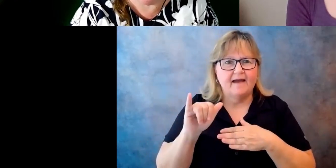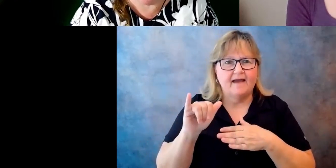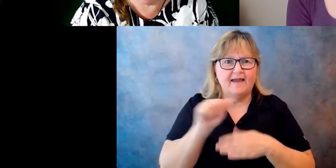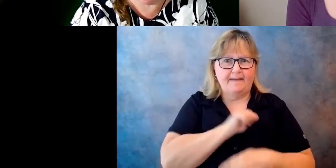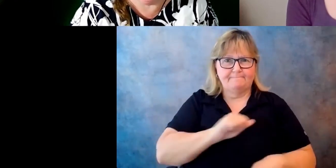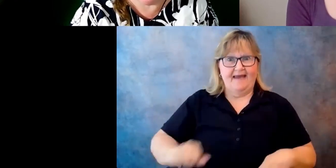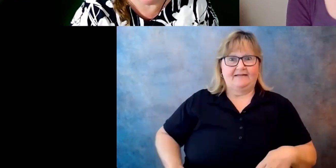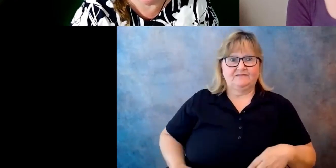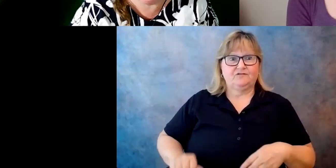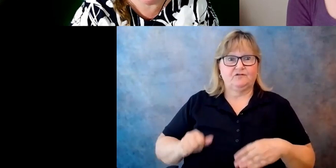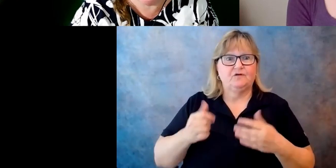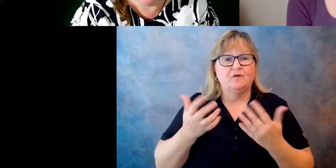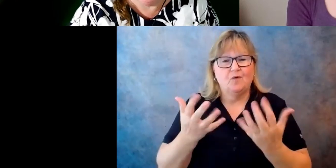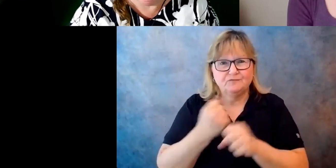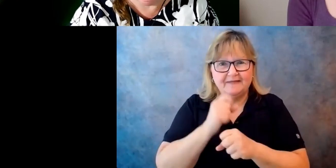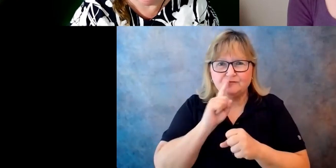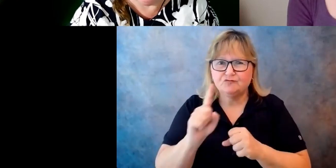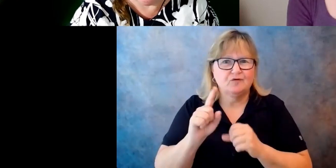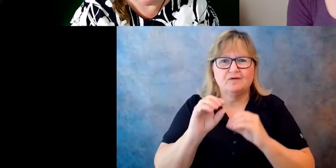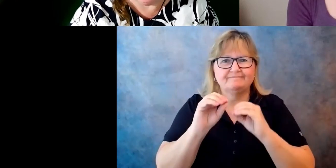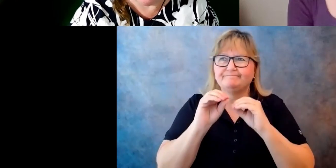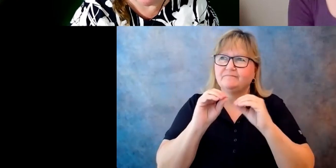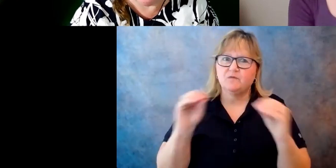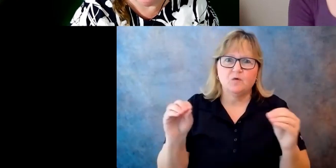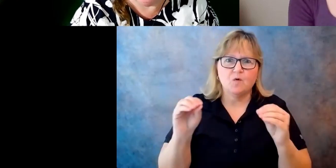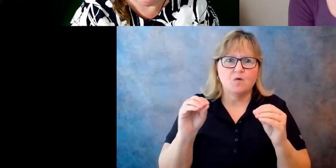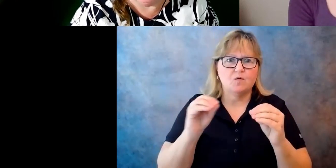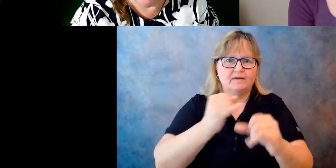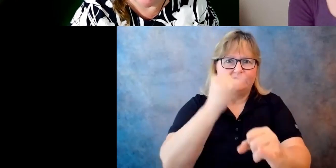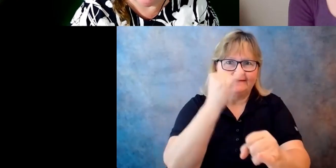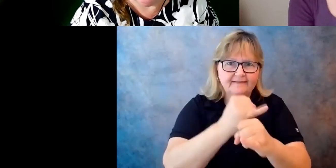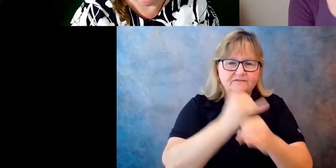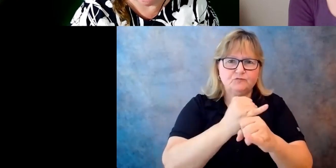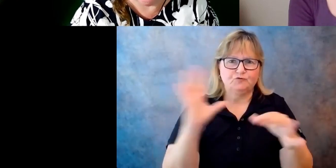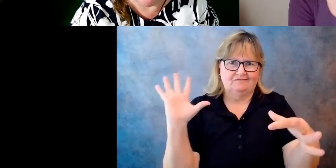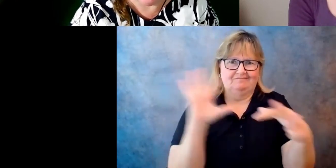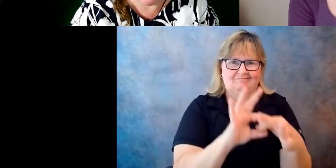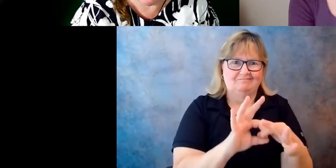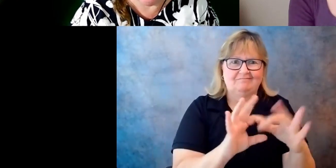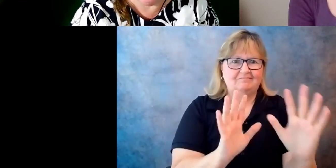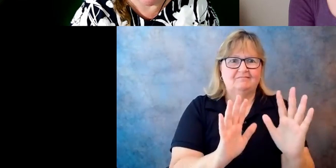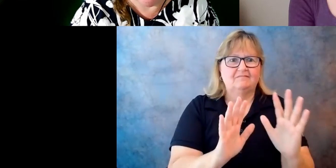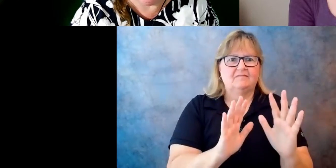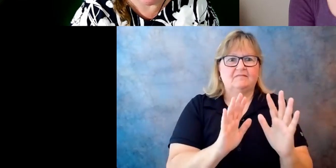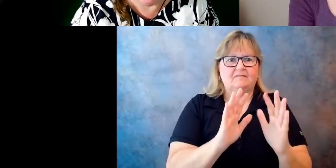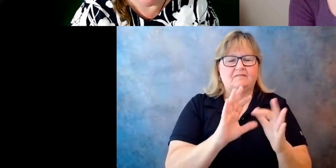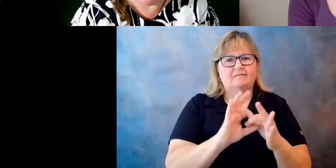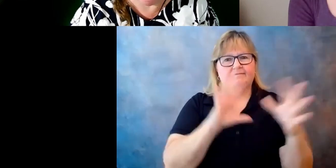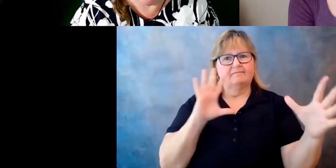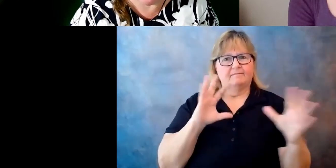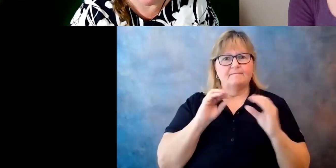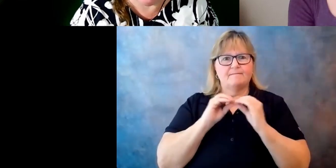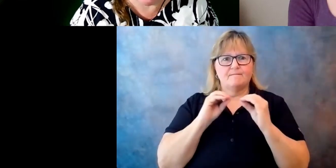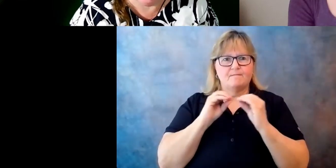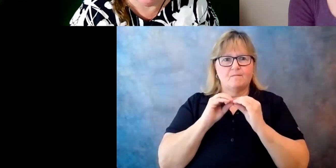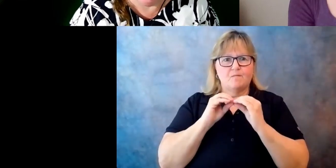deinstitutionalization for a new or revised disability policy at